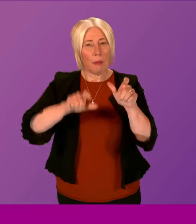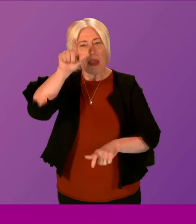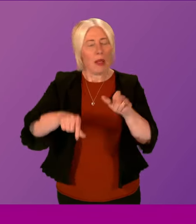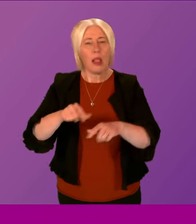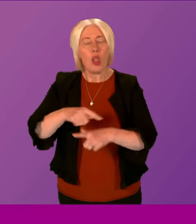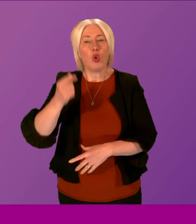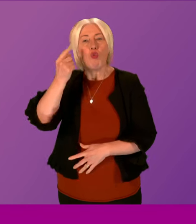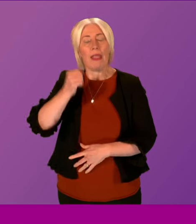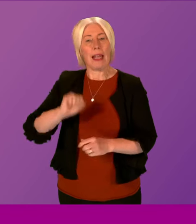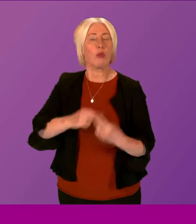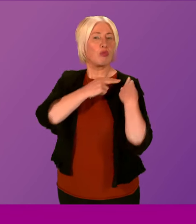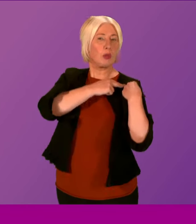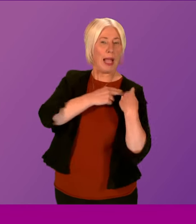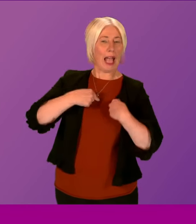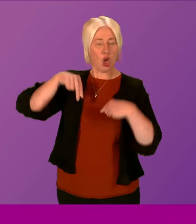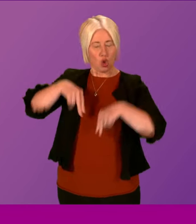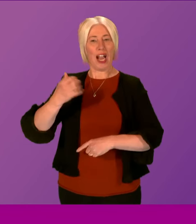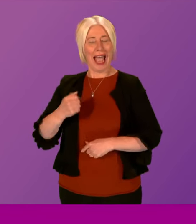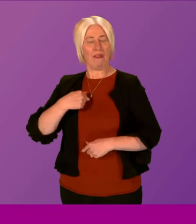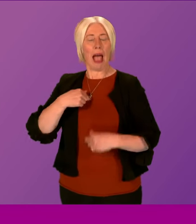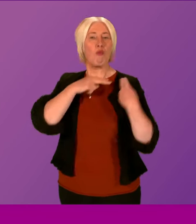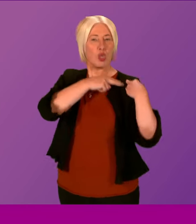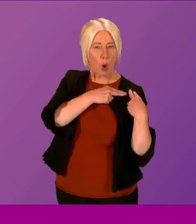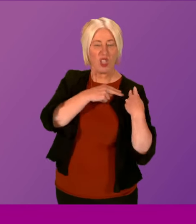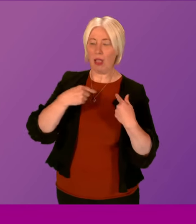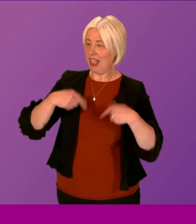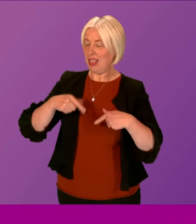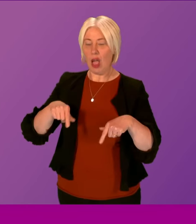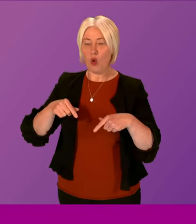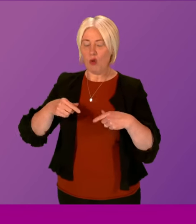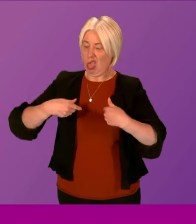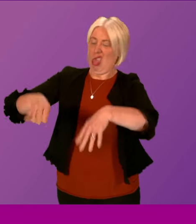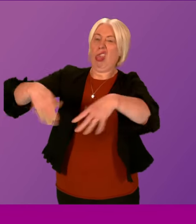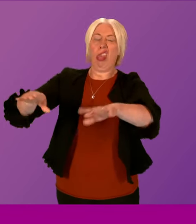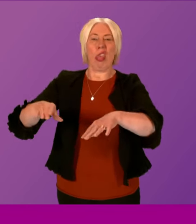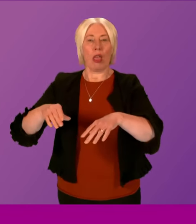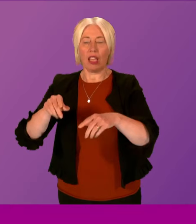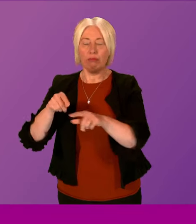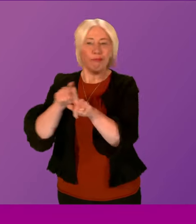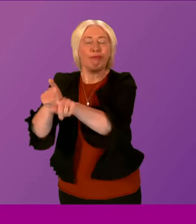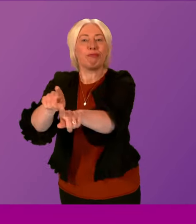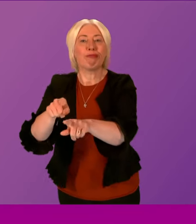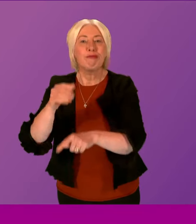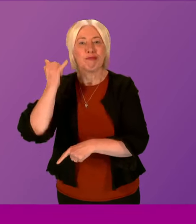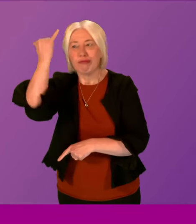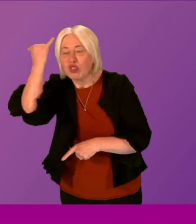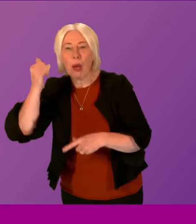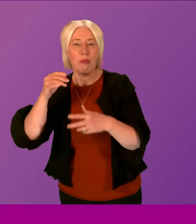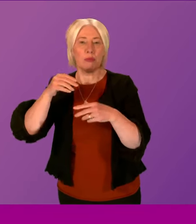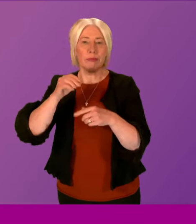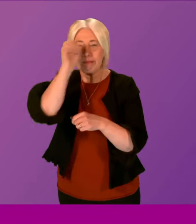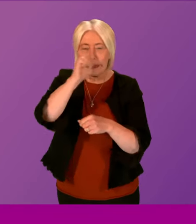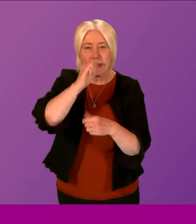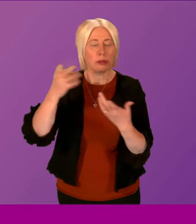recognise their responsibilities as dog owners and allow their dogs to chase livestock. Ignorance of the law, of course, is no excuse whatsoever.